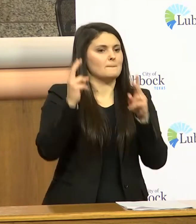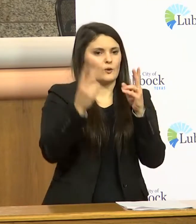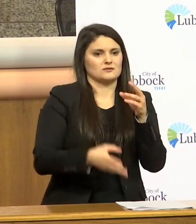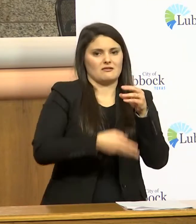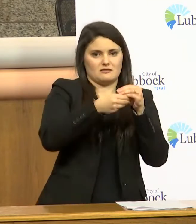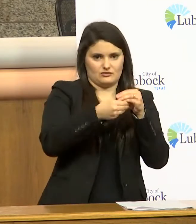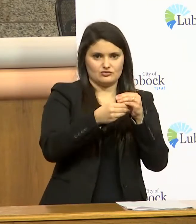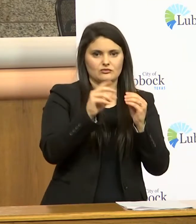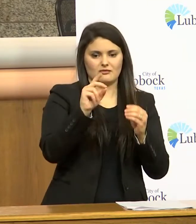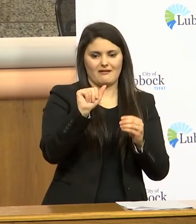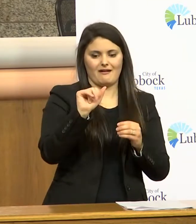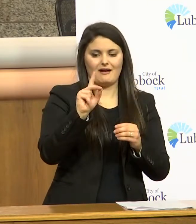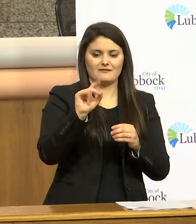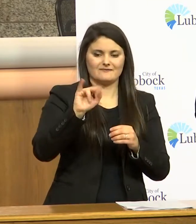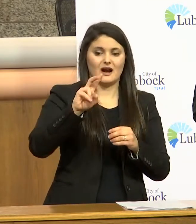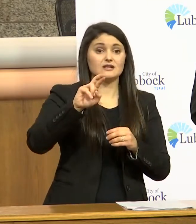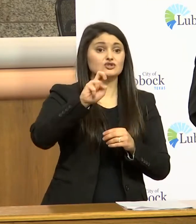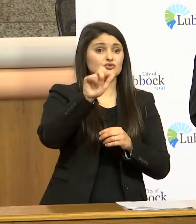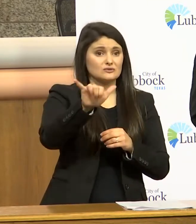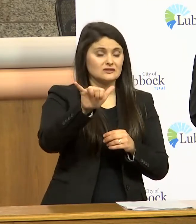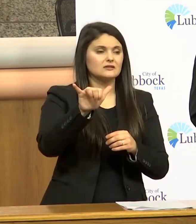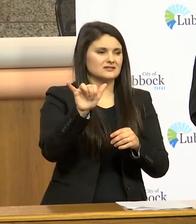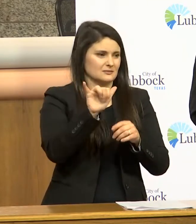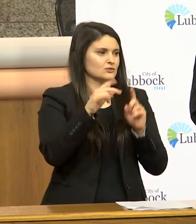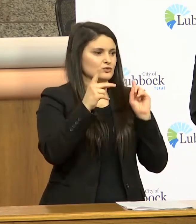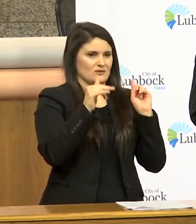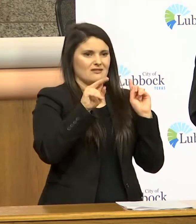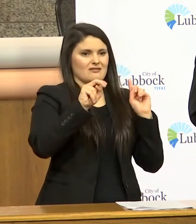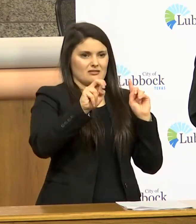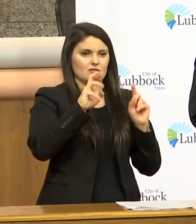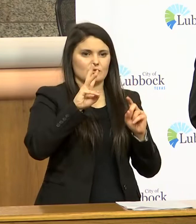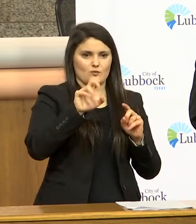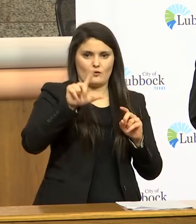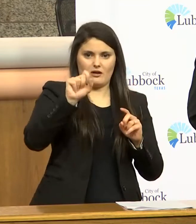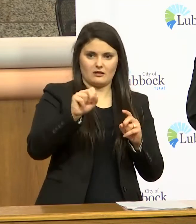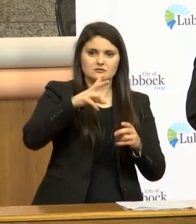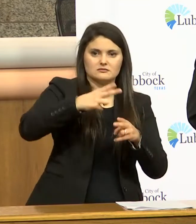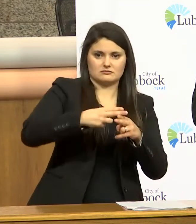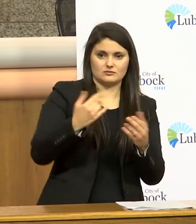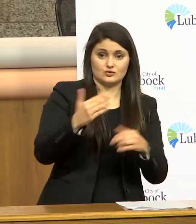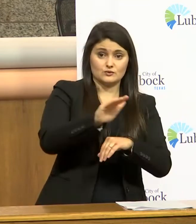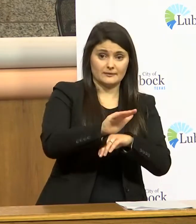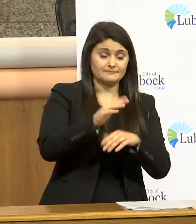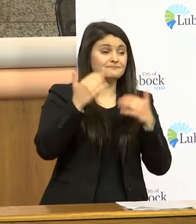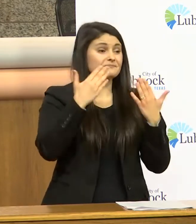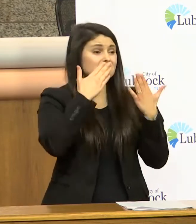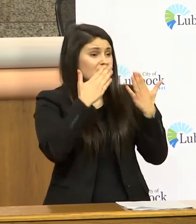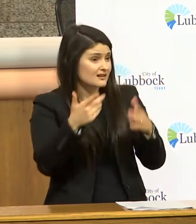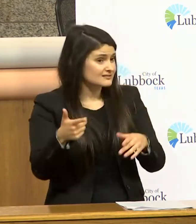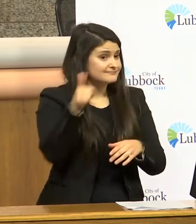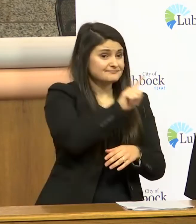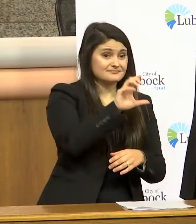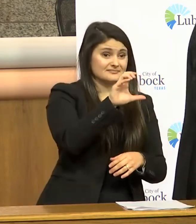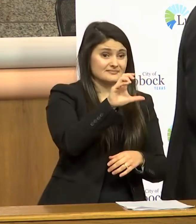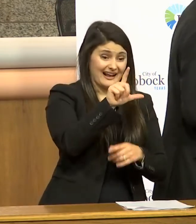similar to what karen and dr wells talked about today so with that thank you and i'll hand it to lacy i believe